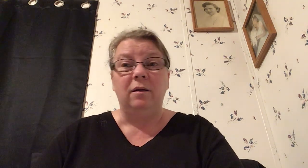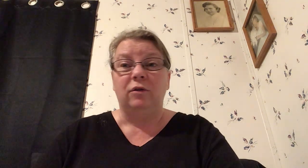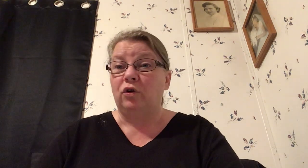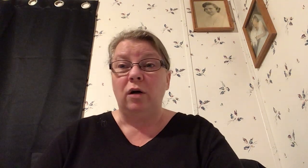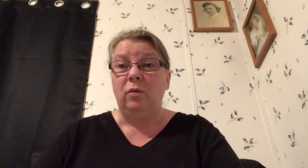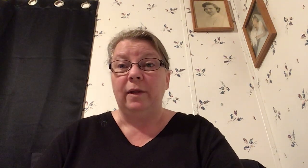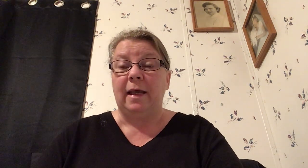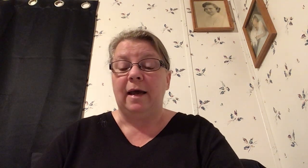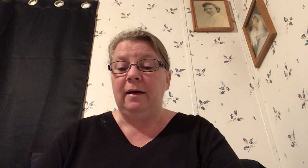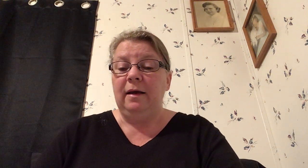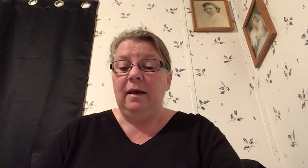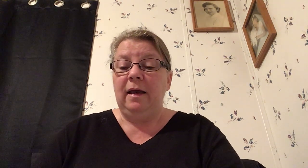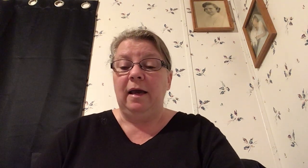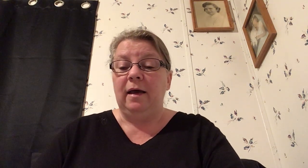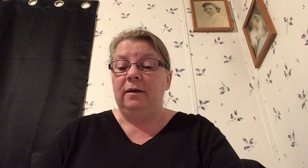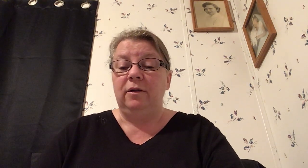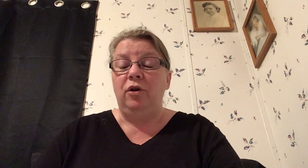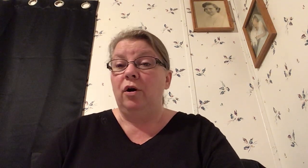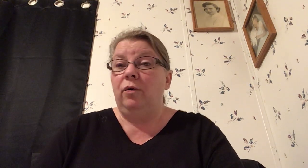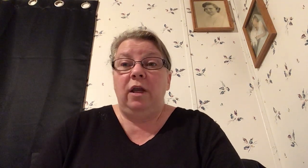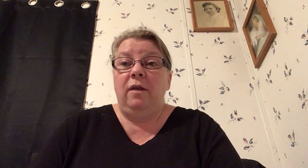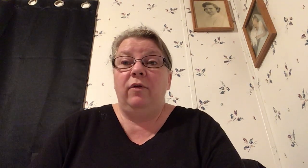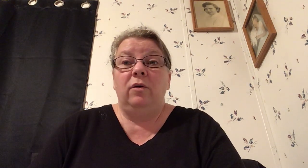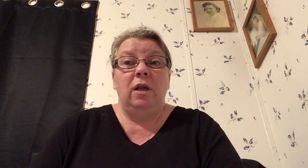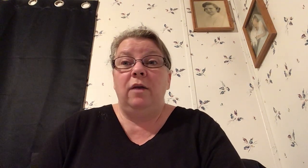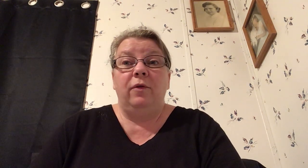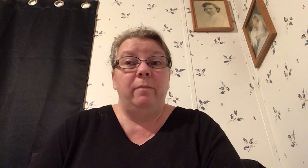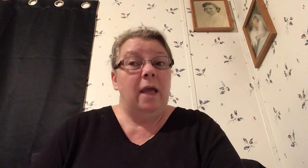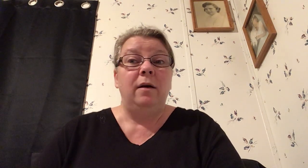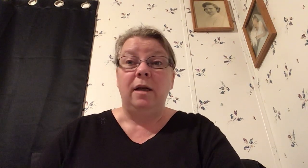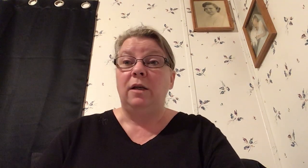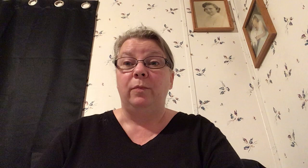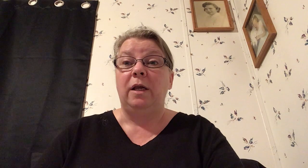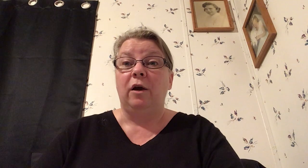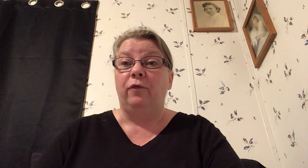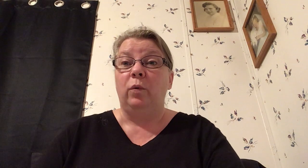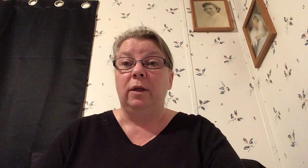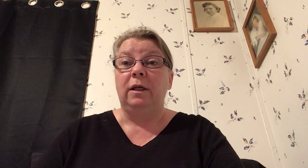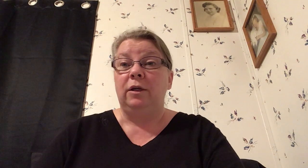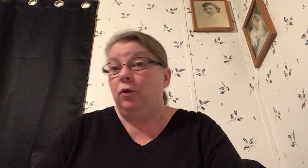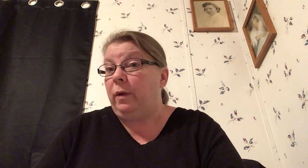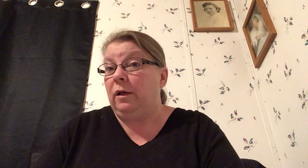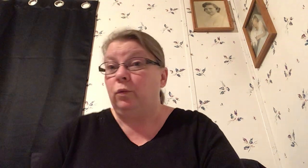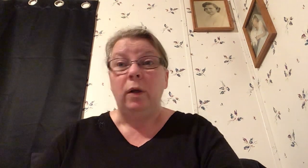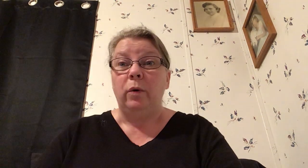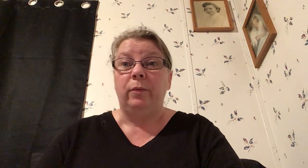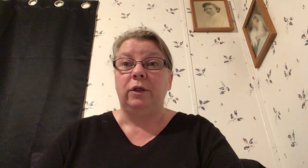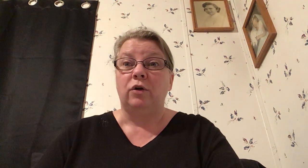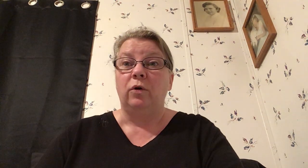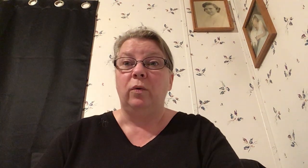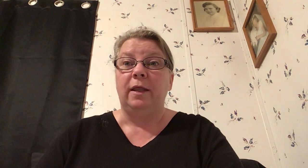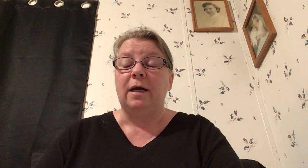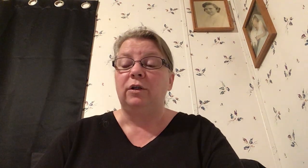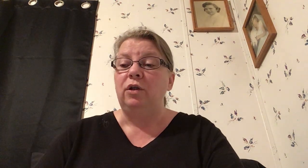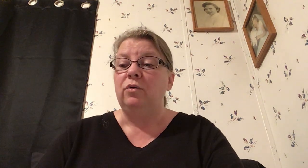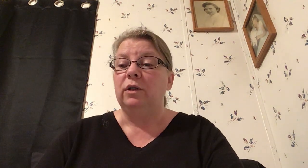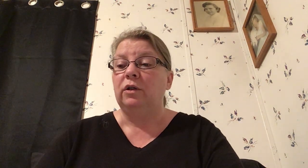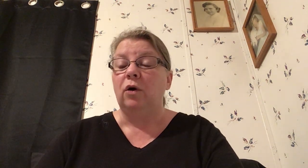struggle with that and you know even even men need to be careful what they do because we women struggle with that too and so